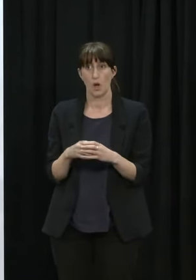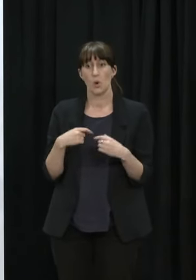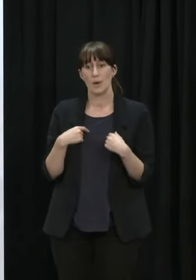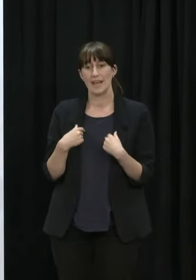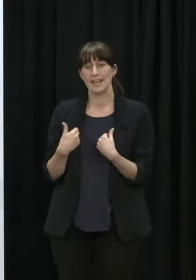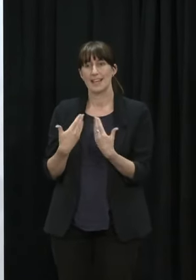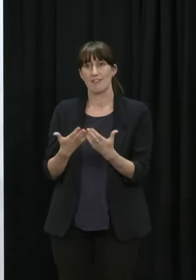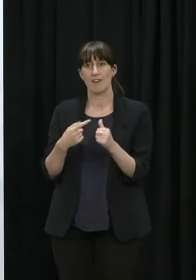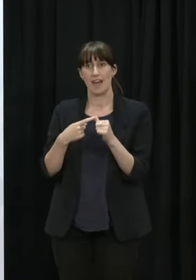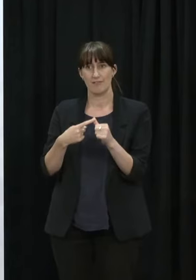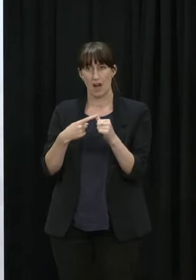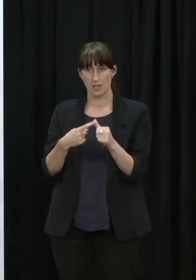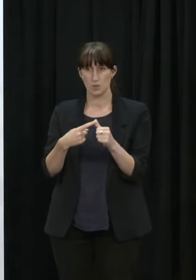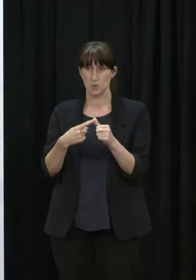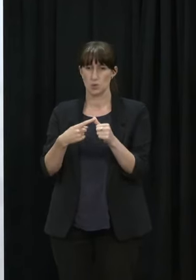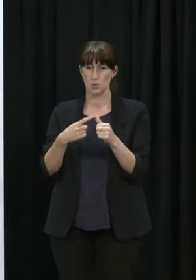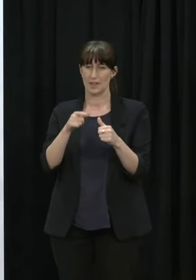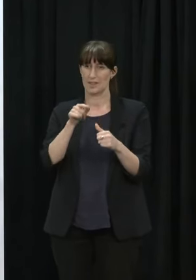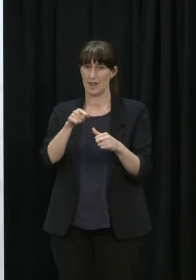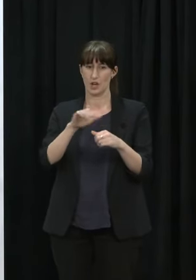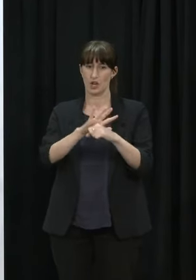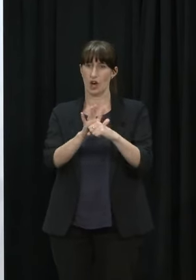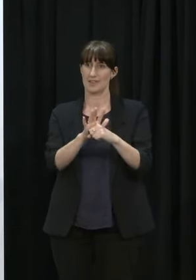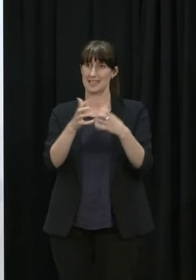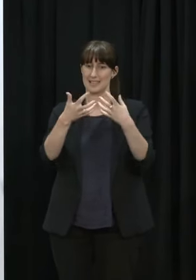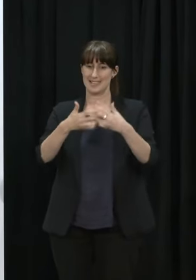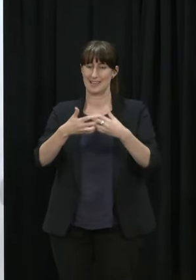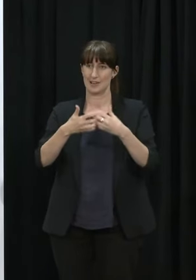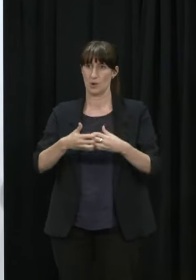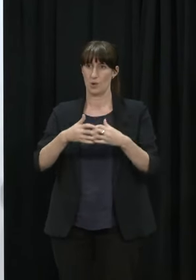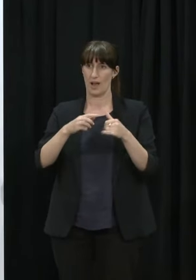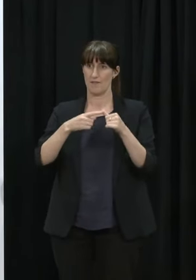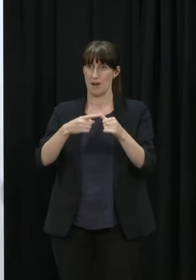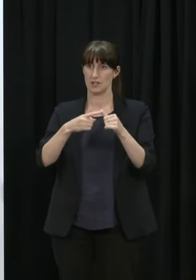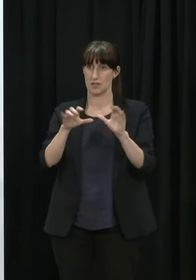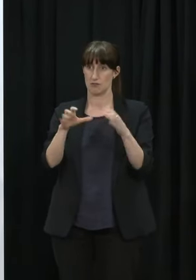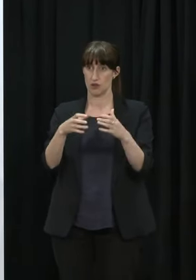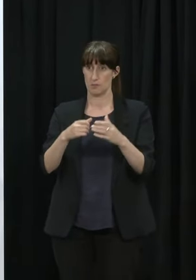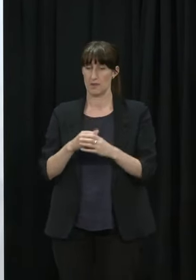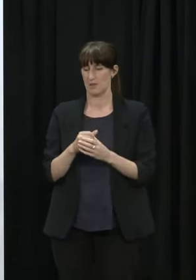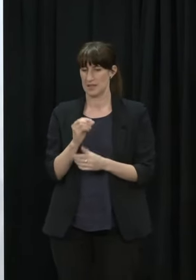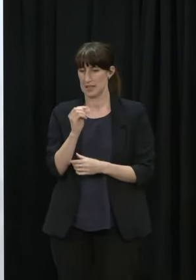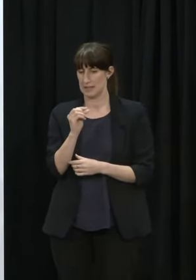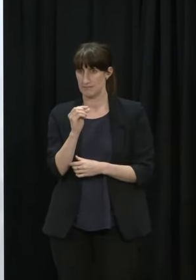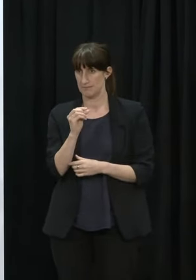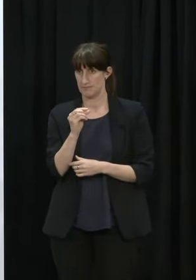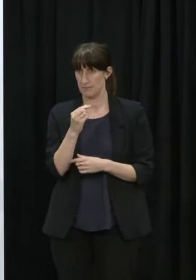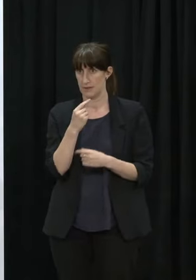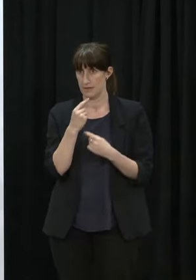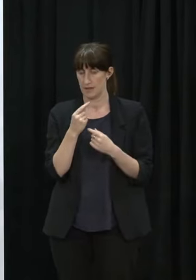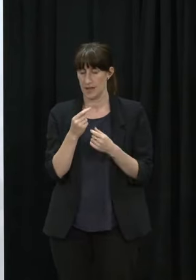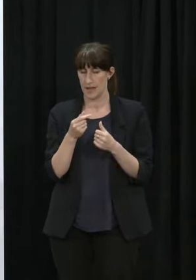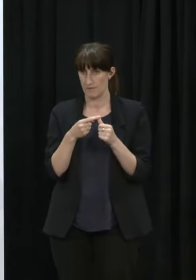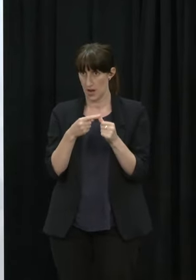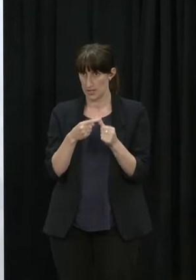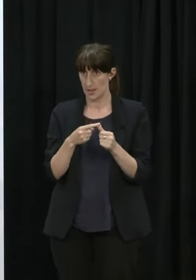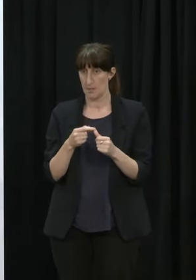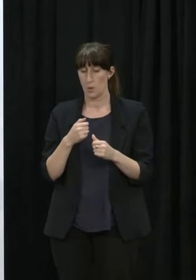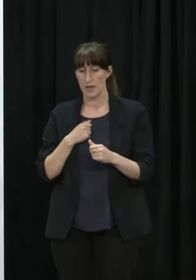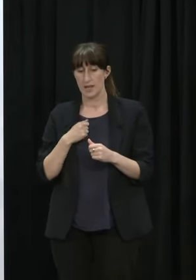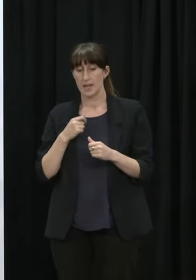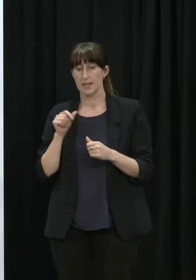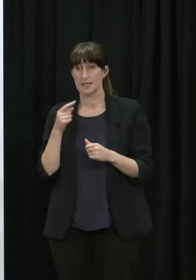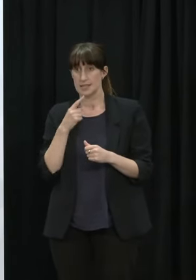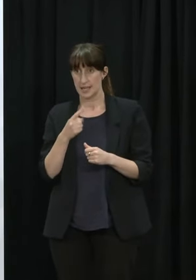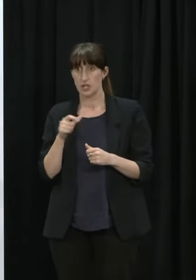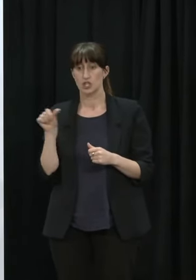and it wasn't that specific but it certainly in our wording is to prioritise vaccination for tamariki Māori 5 to